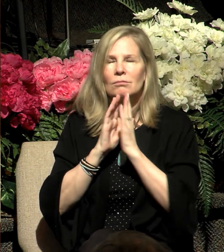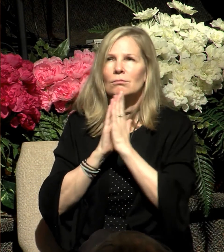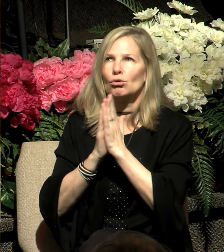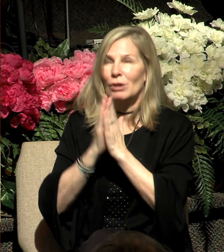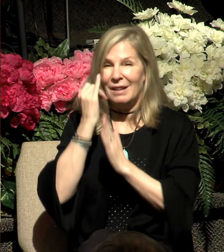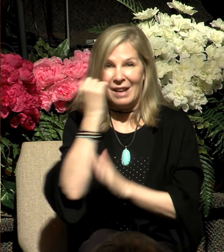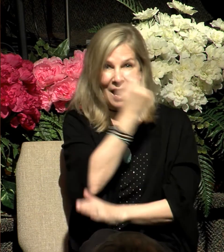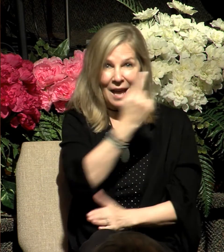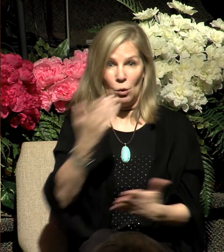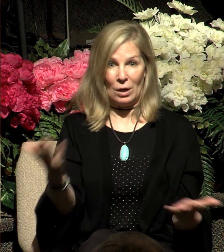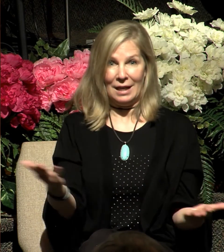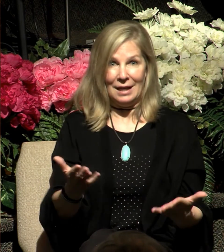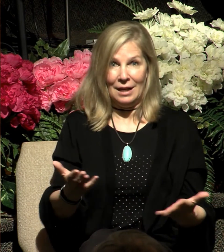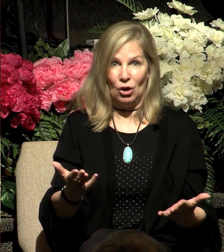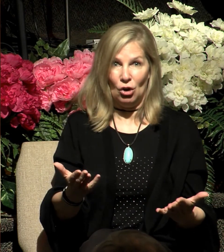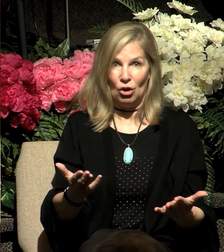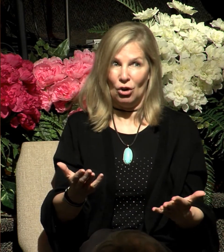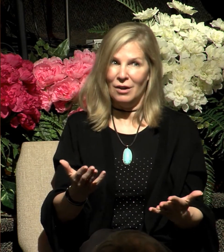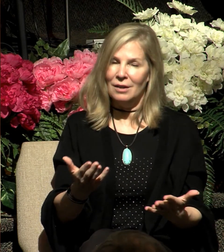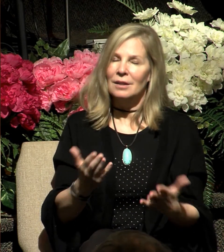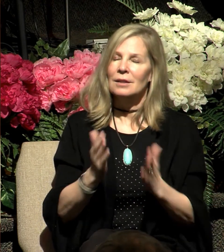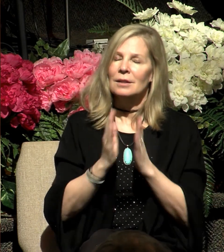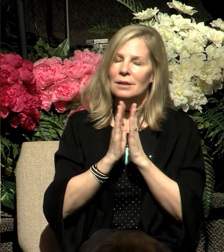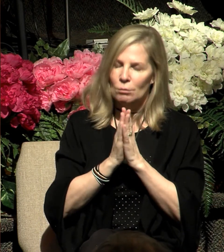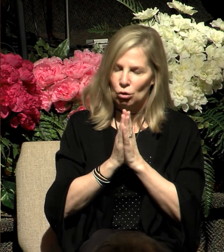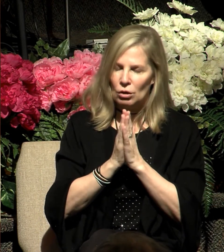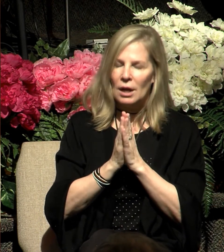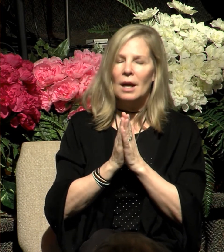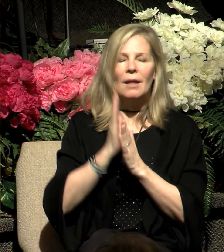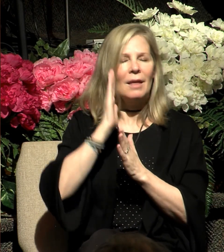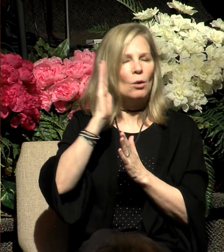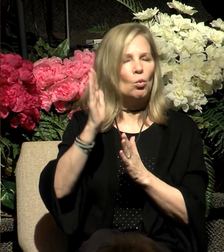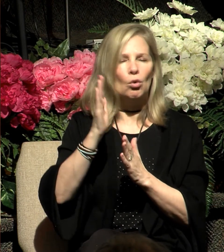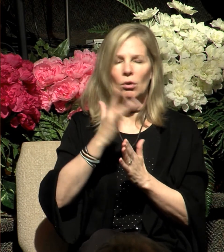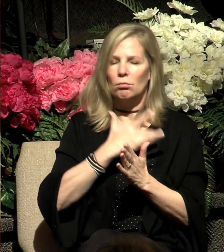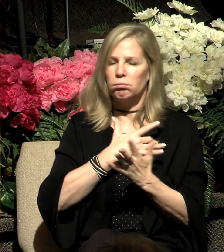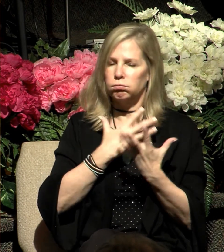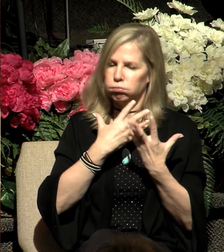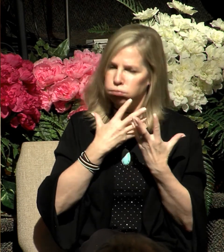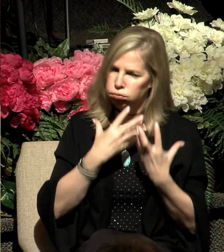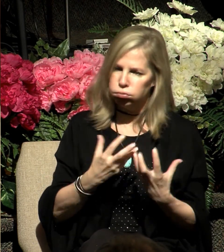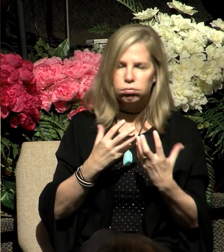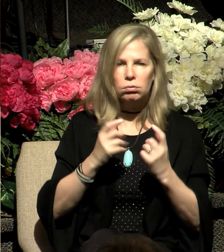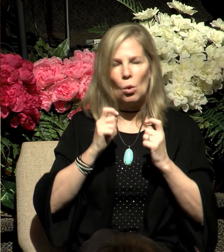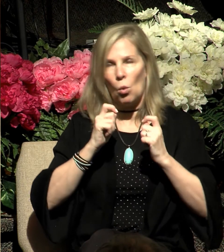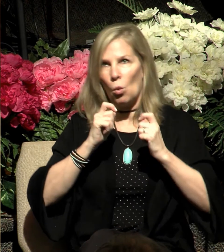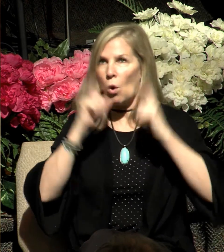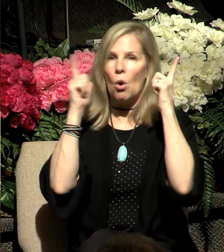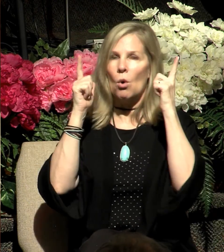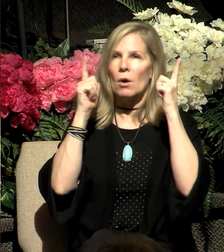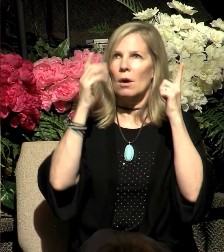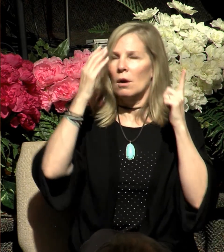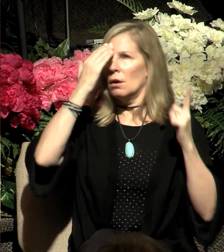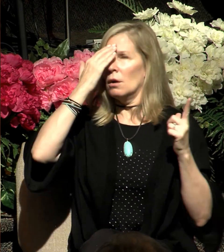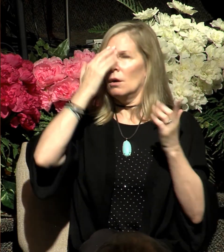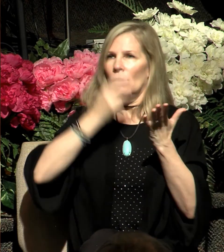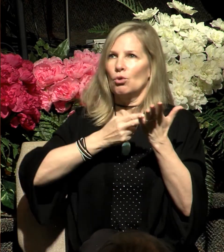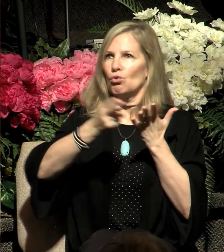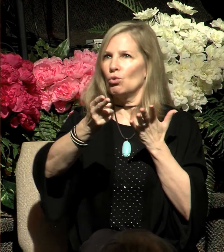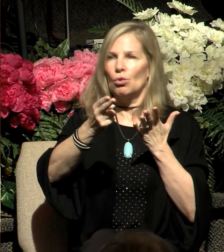who are in that condition would be just awoken by you to the truth and that